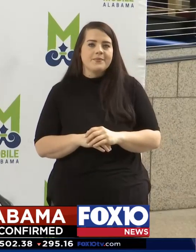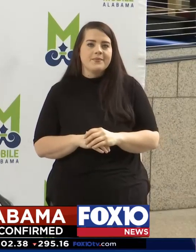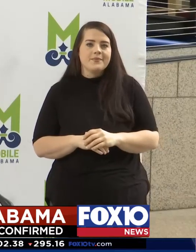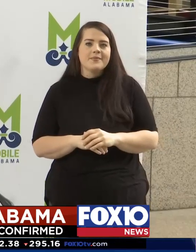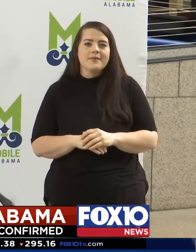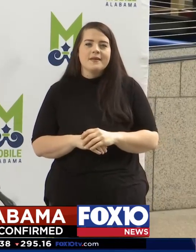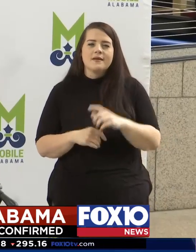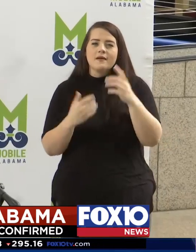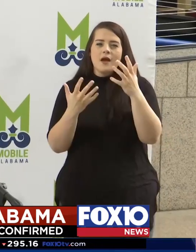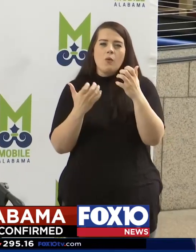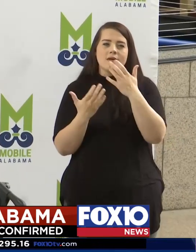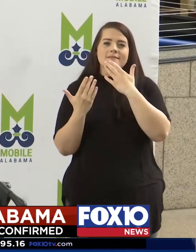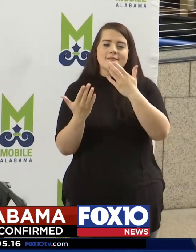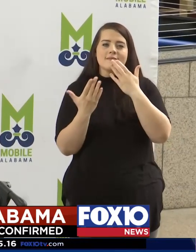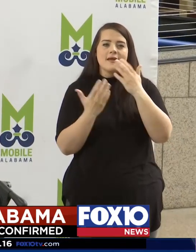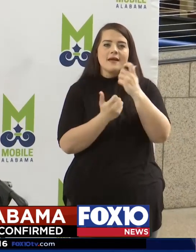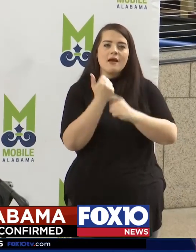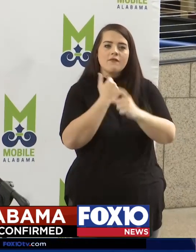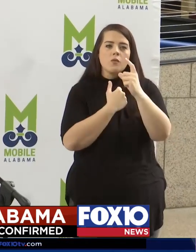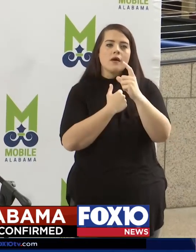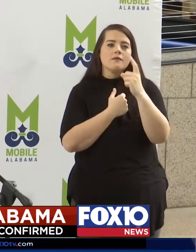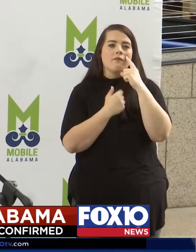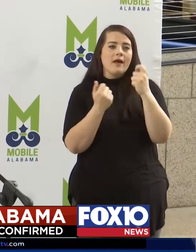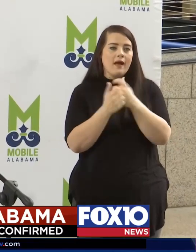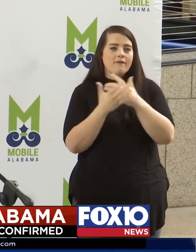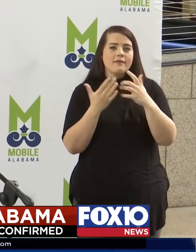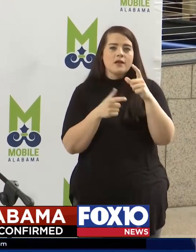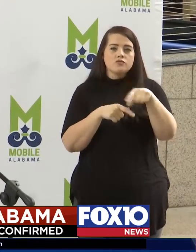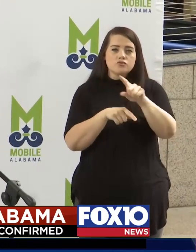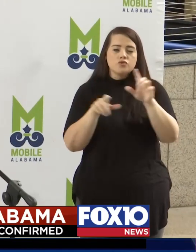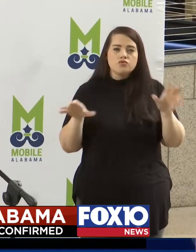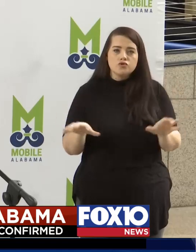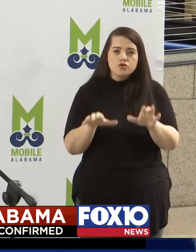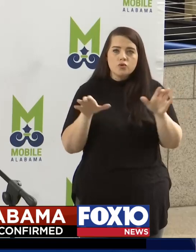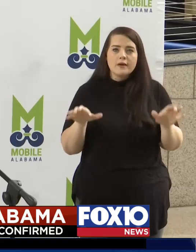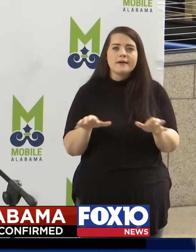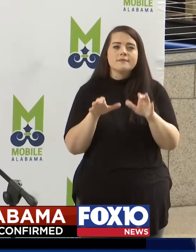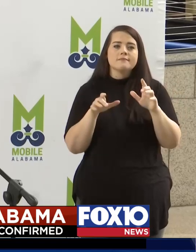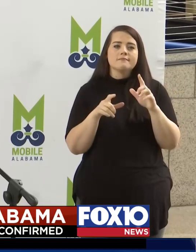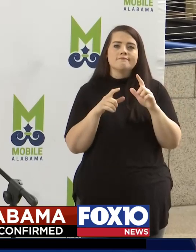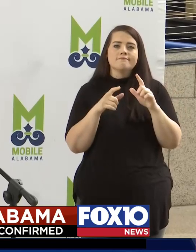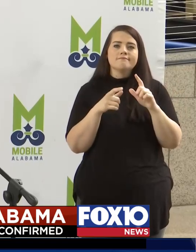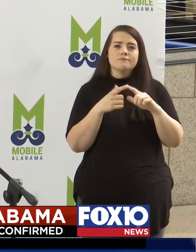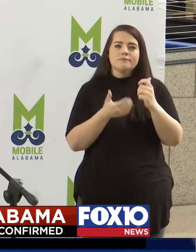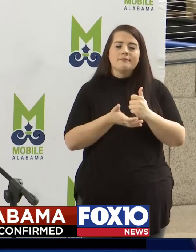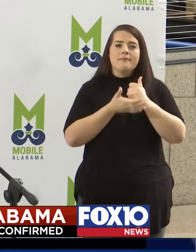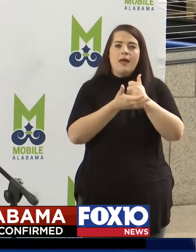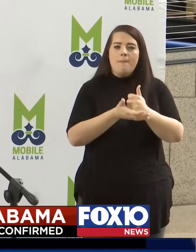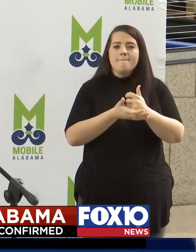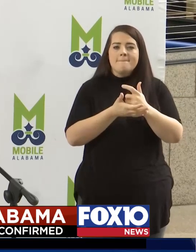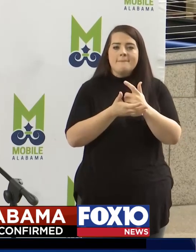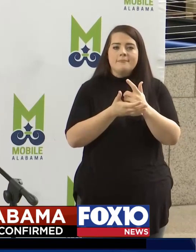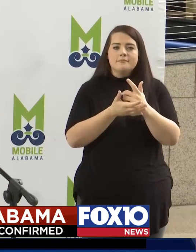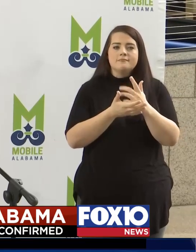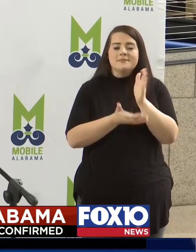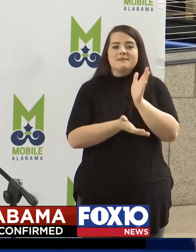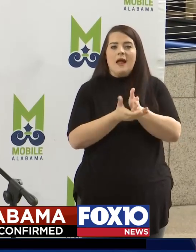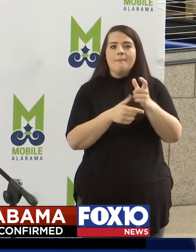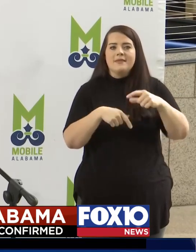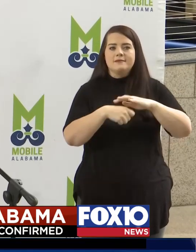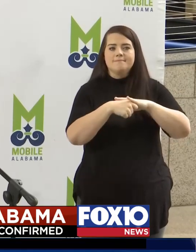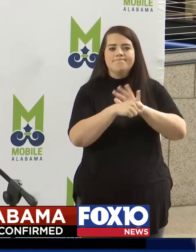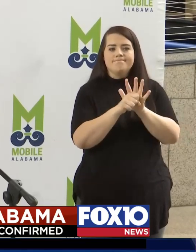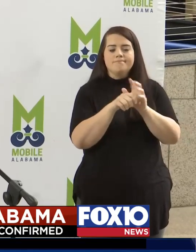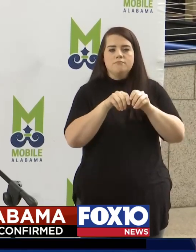I just want to thank everybody for everything that you're doing to help spread... to help stop the